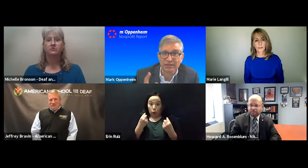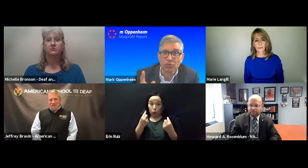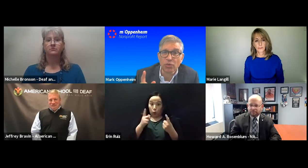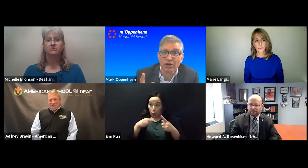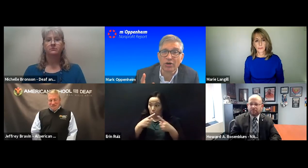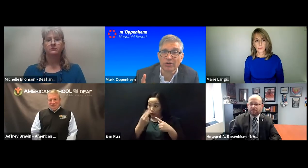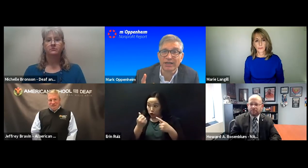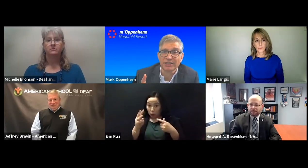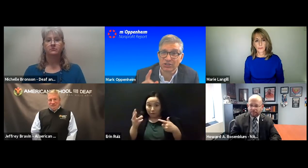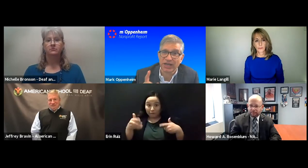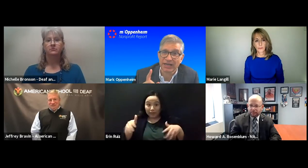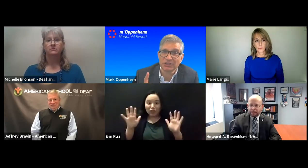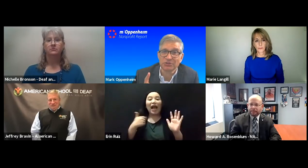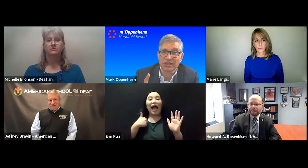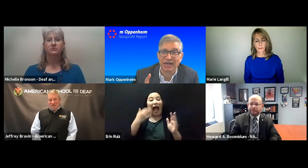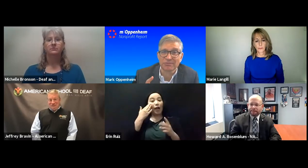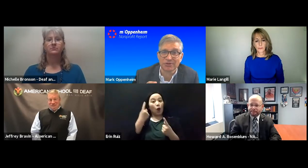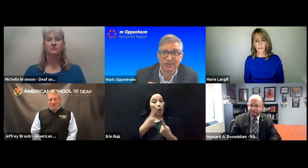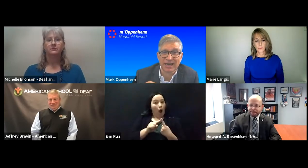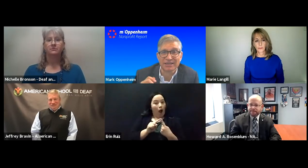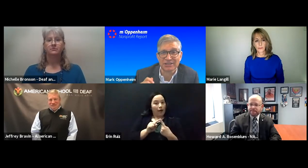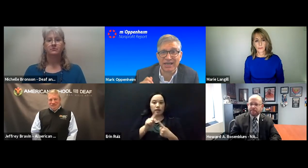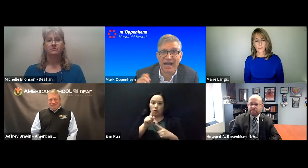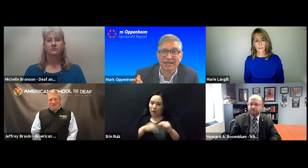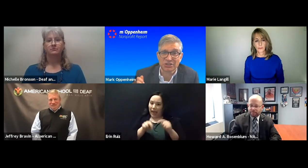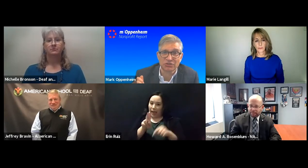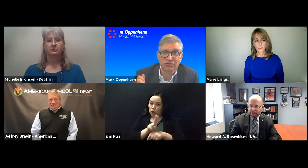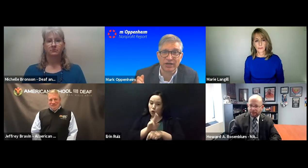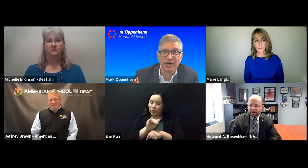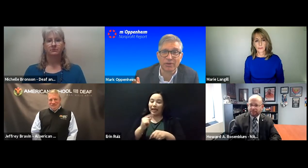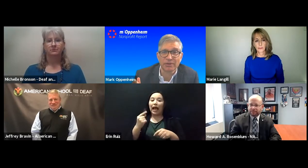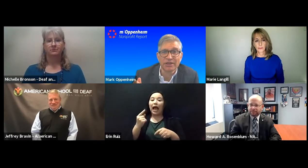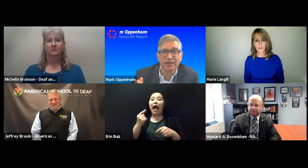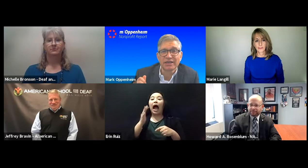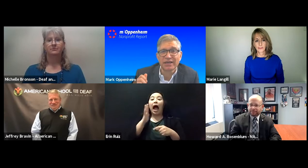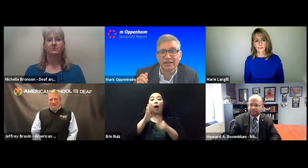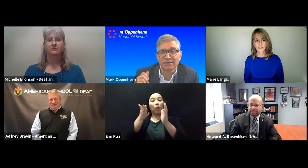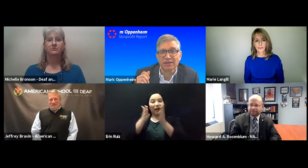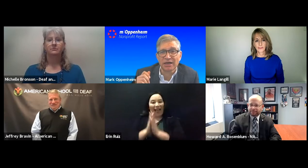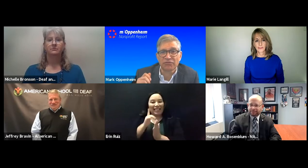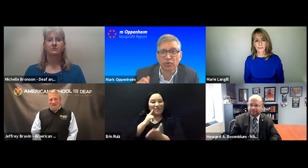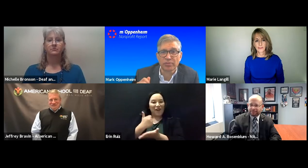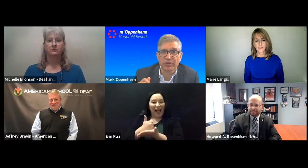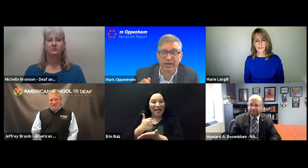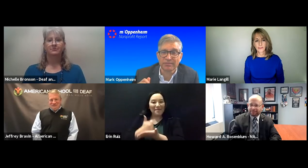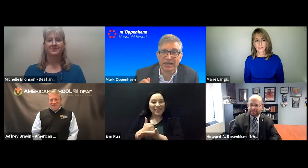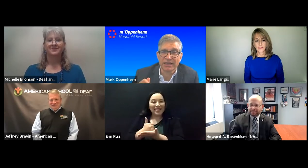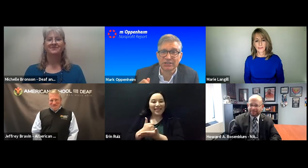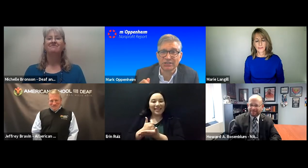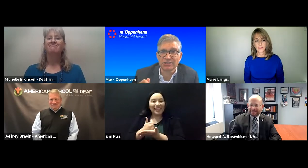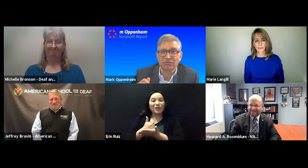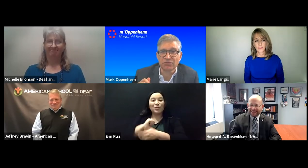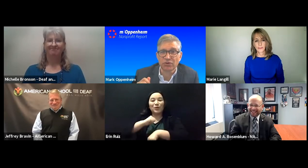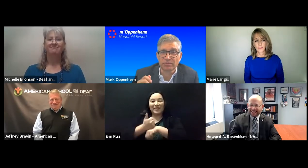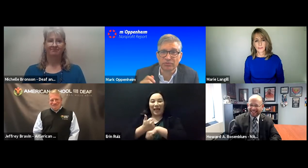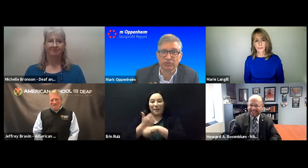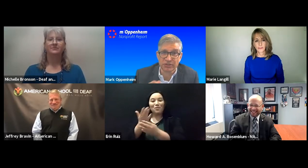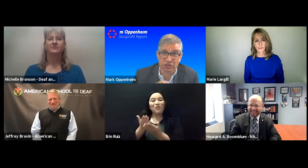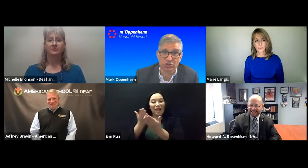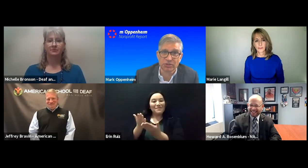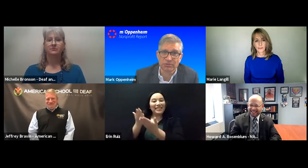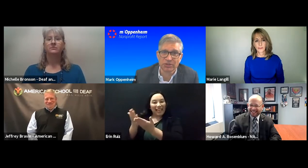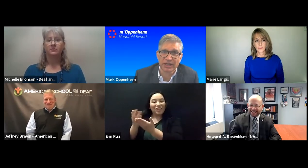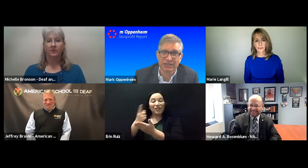and I know one already, so you can't use that. I'm going to actually ask you for help in forming recommendations for